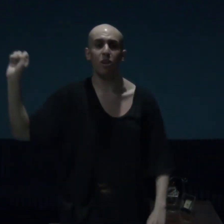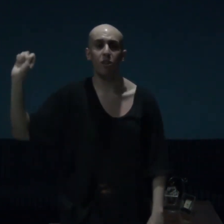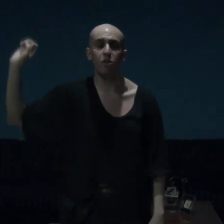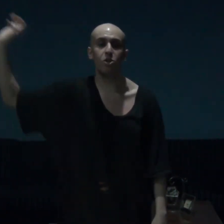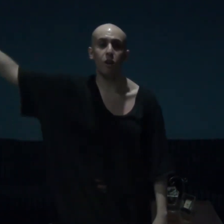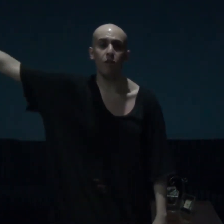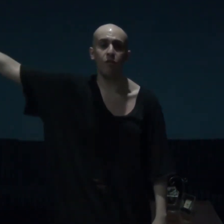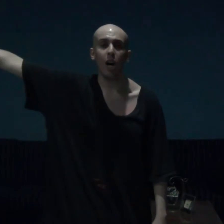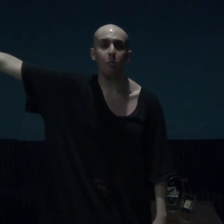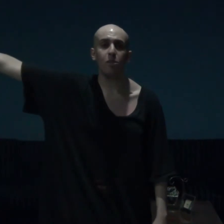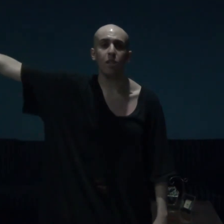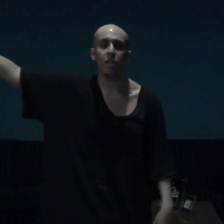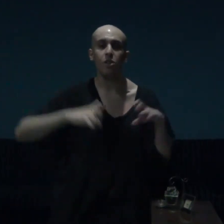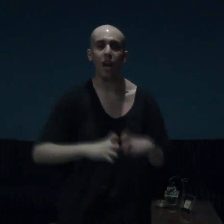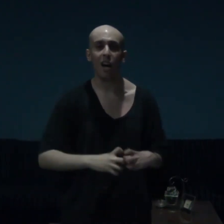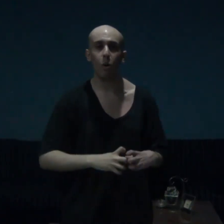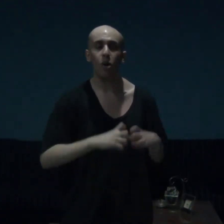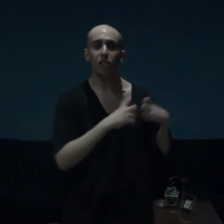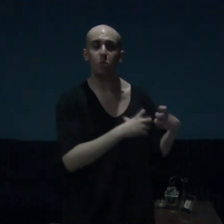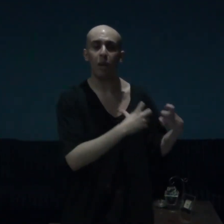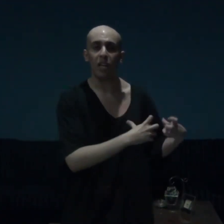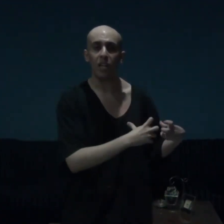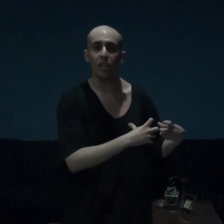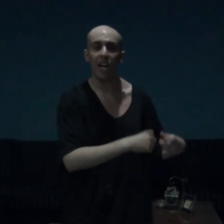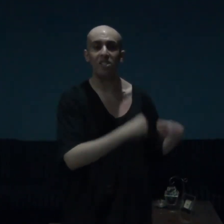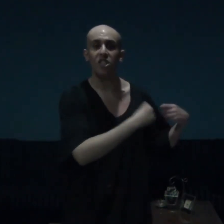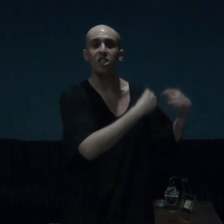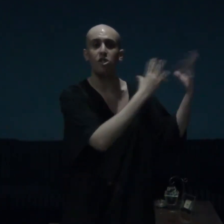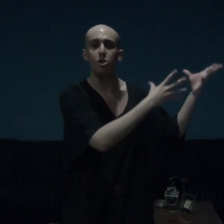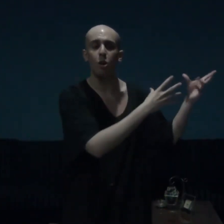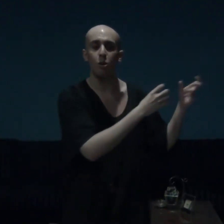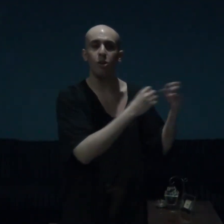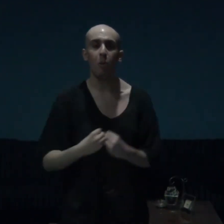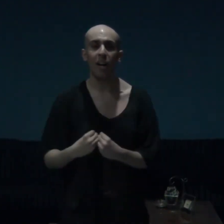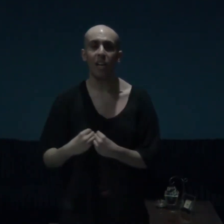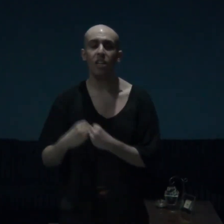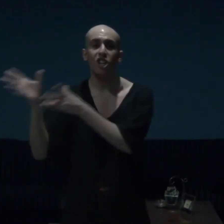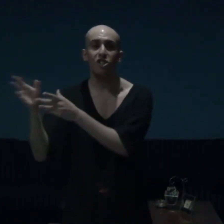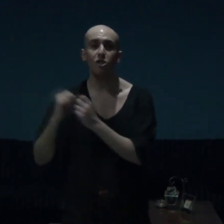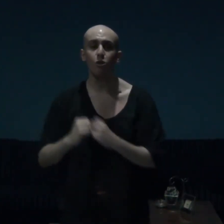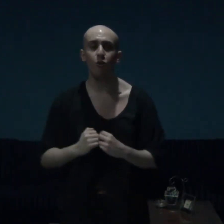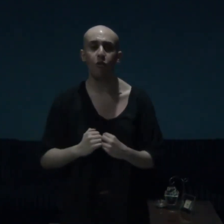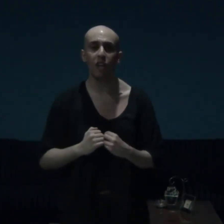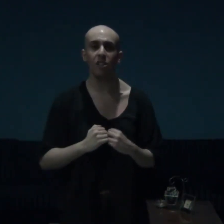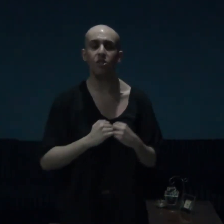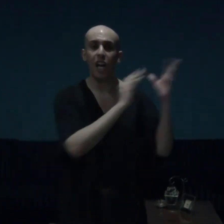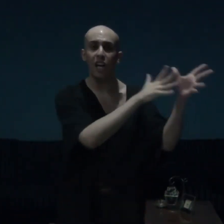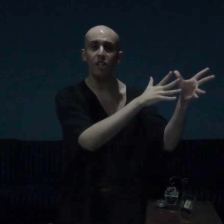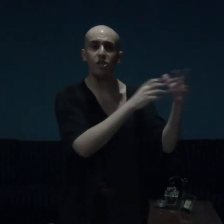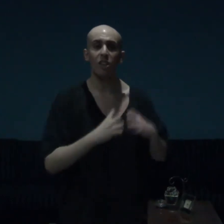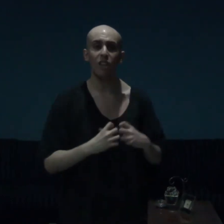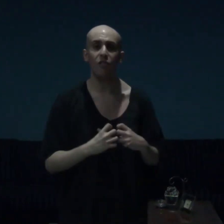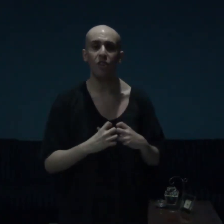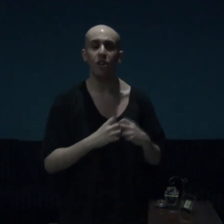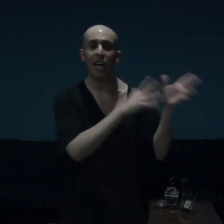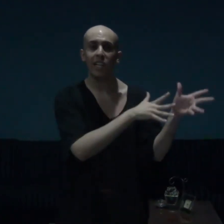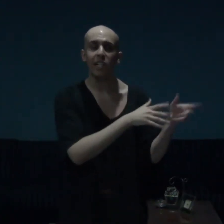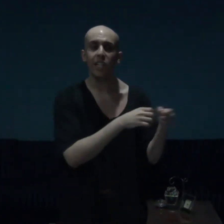brothers, of, Abdi, now, Ishmael, as he is known, by, his new friend, and, lover, Eileen,